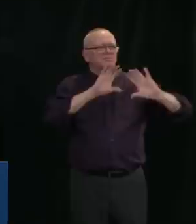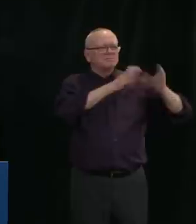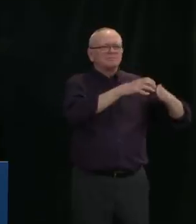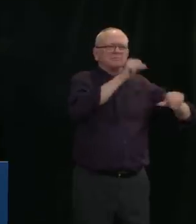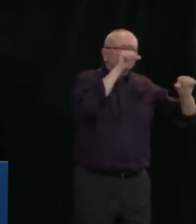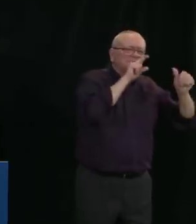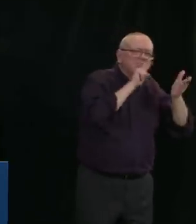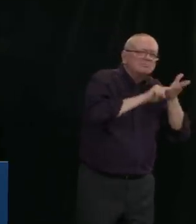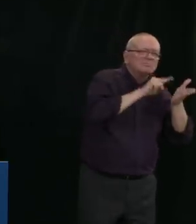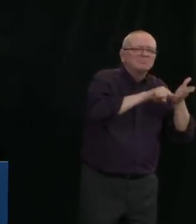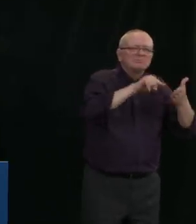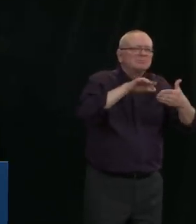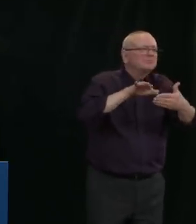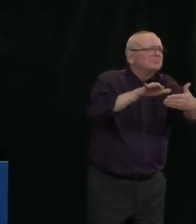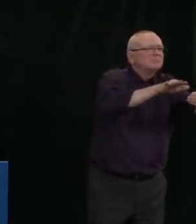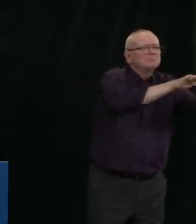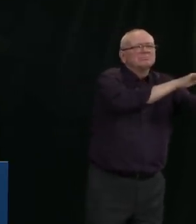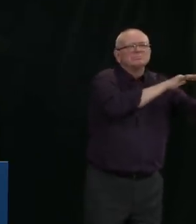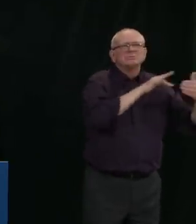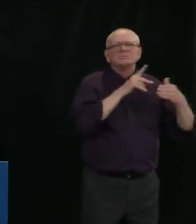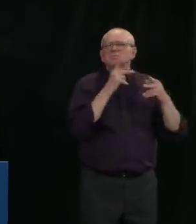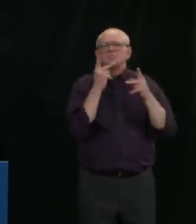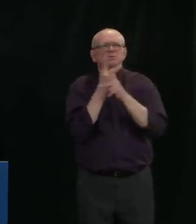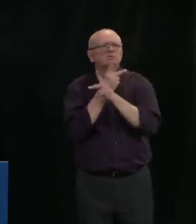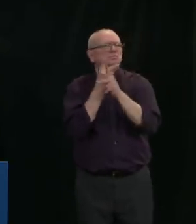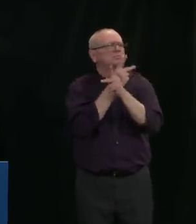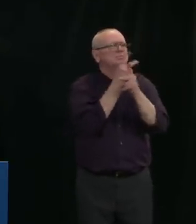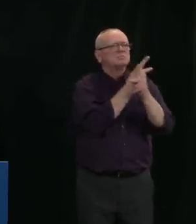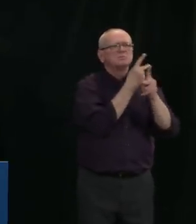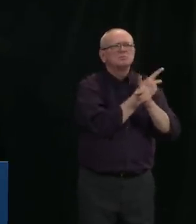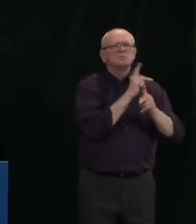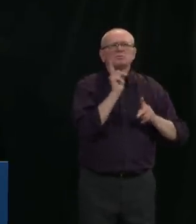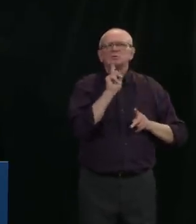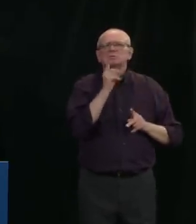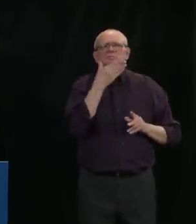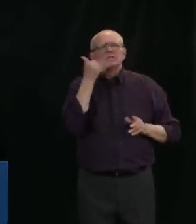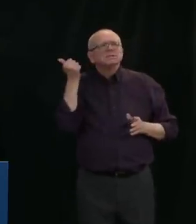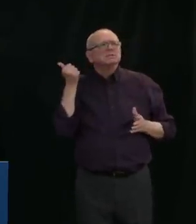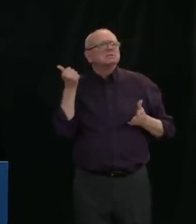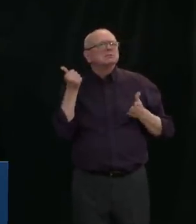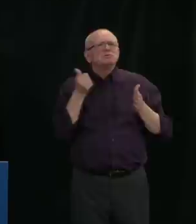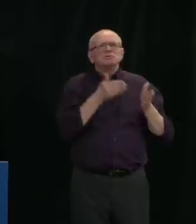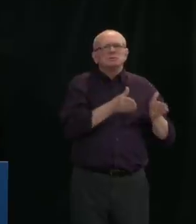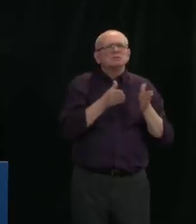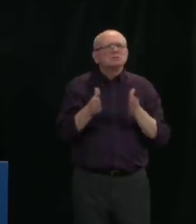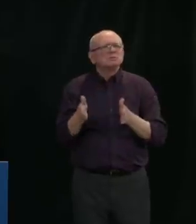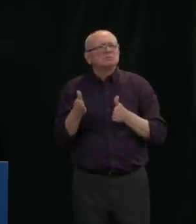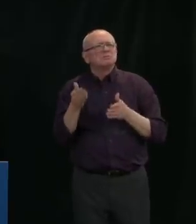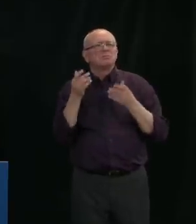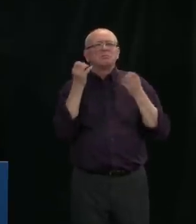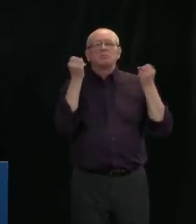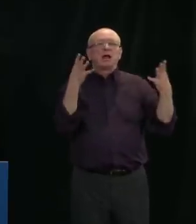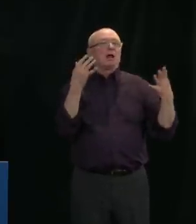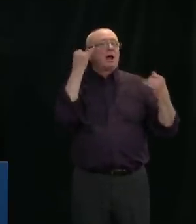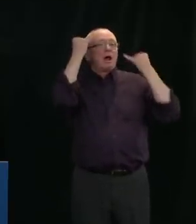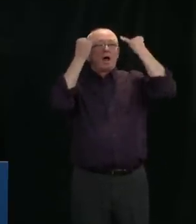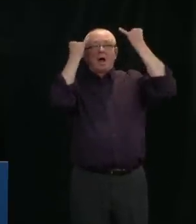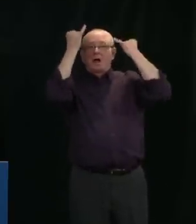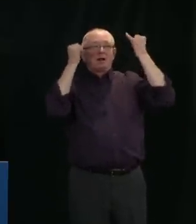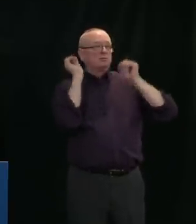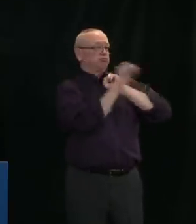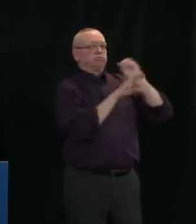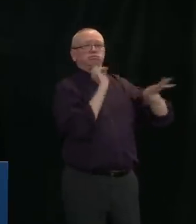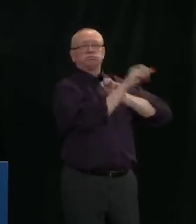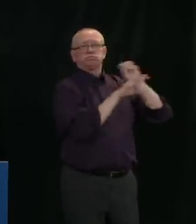Because there are lots of ideas, lots of suggestions about what kinds of medications or treatments might help people with COVID. But if we don't